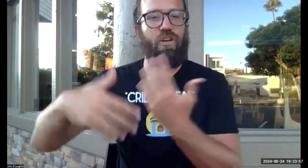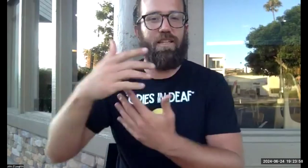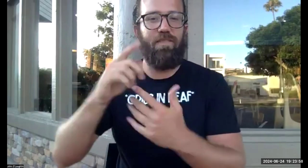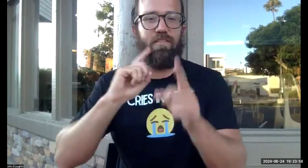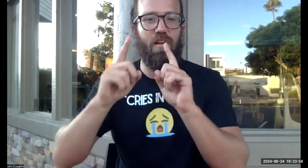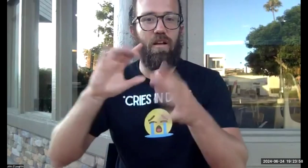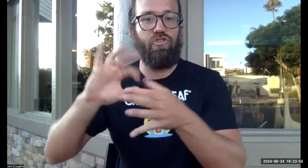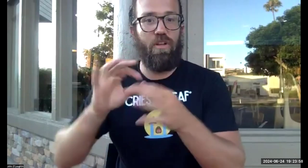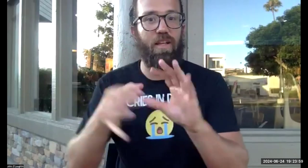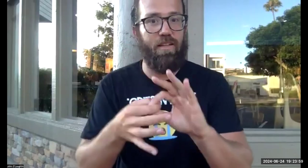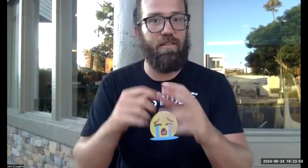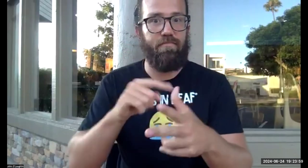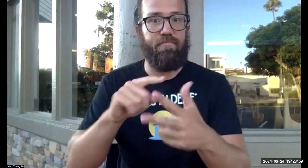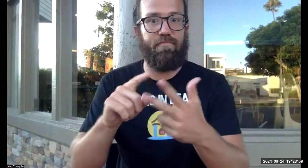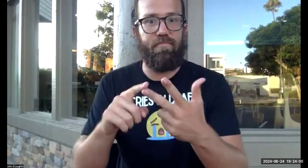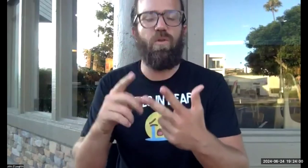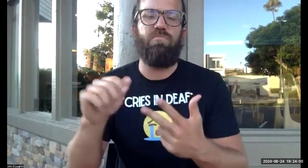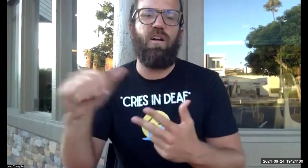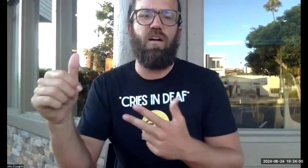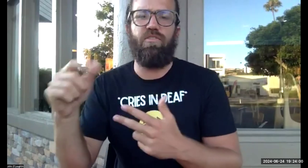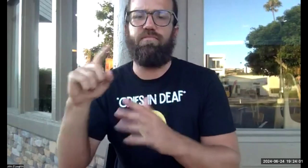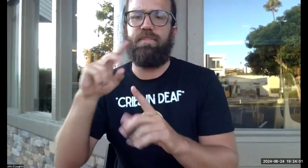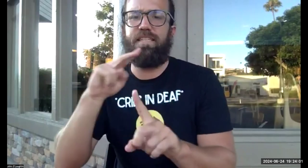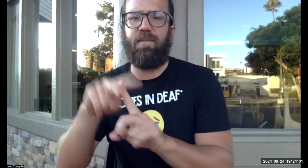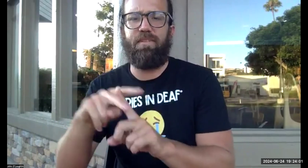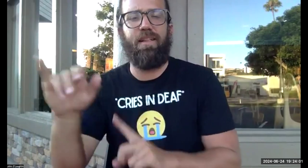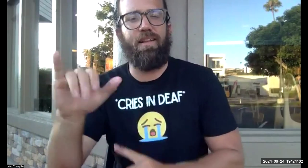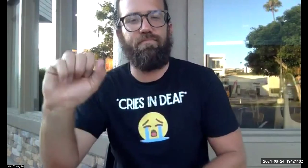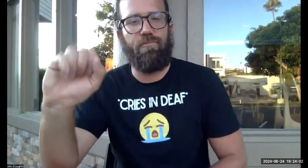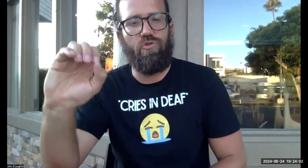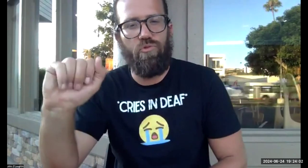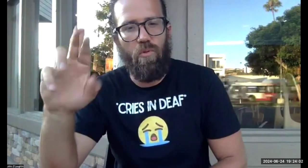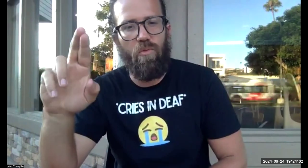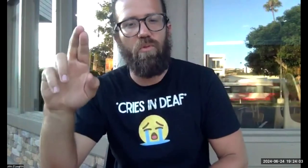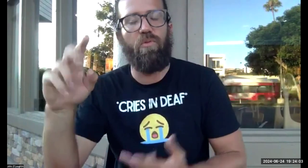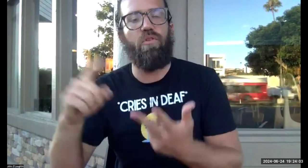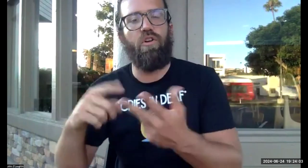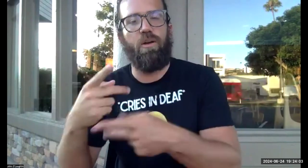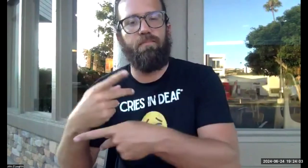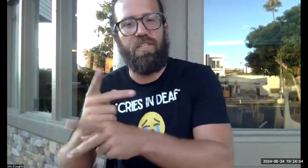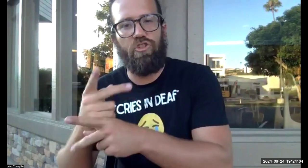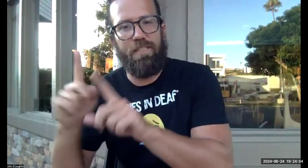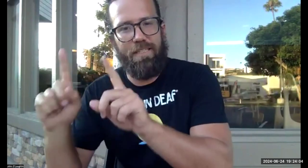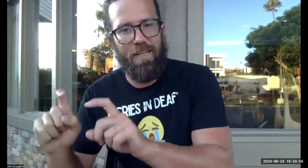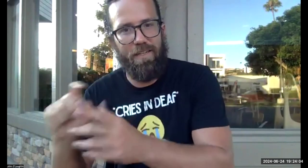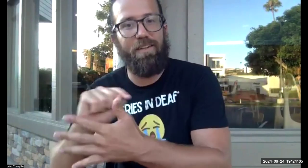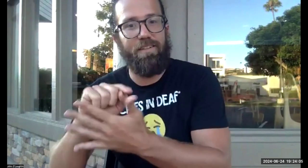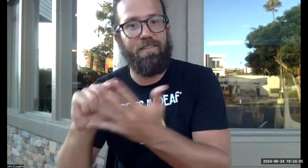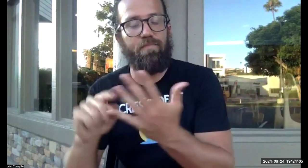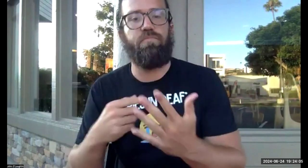for the zoom one or the interactive dialogue chain and a few other assignments. like the SOAR and